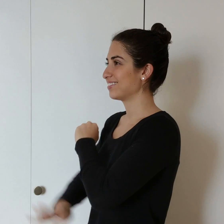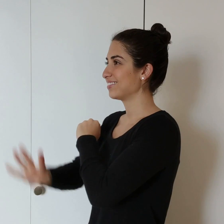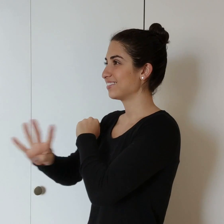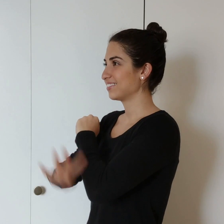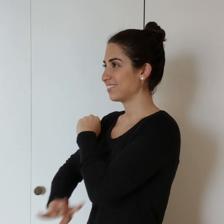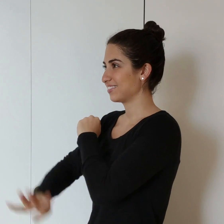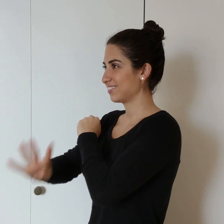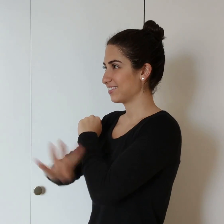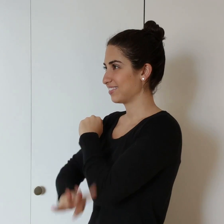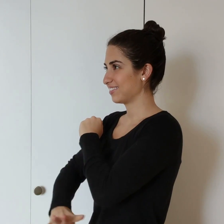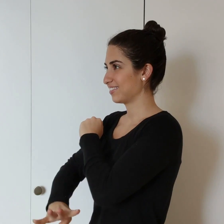Fall.